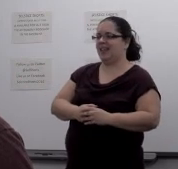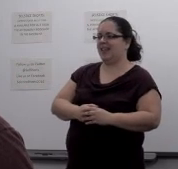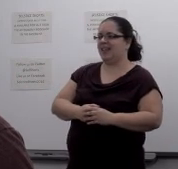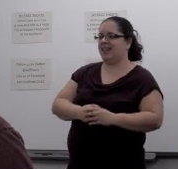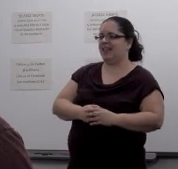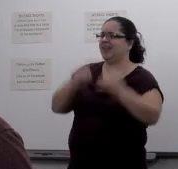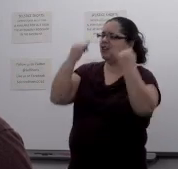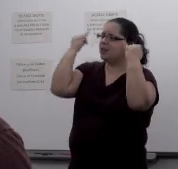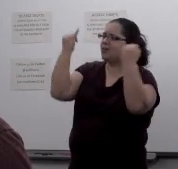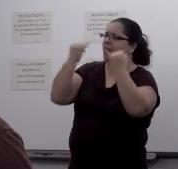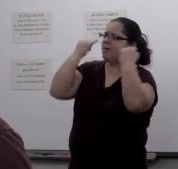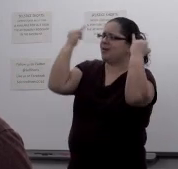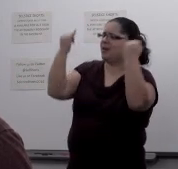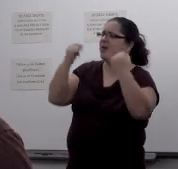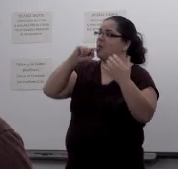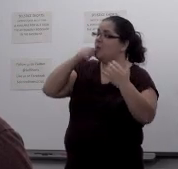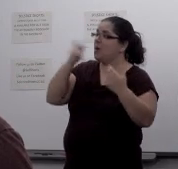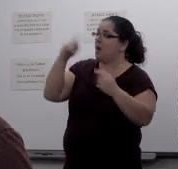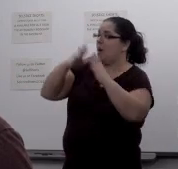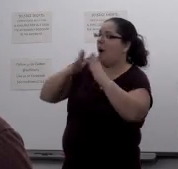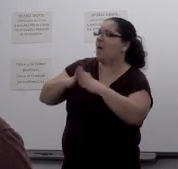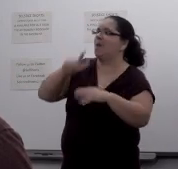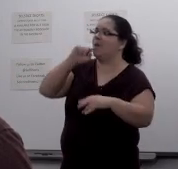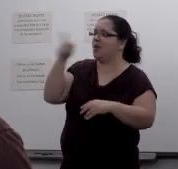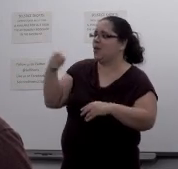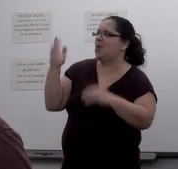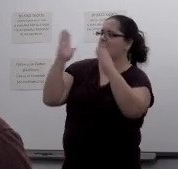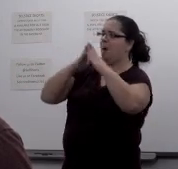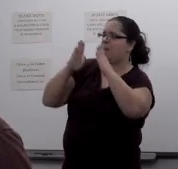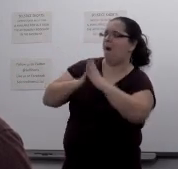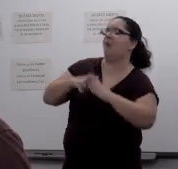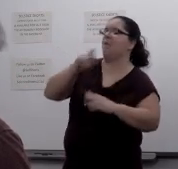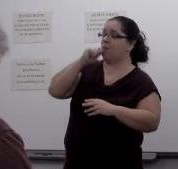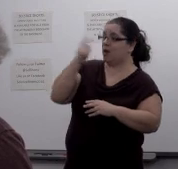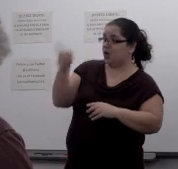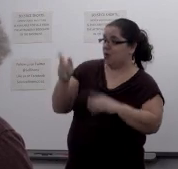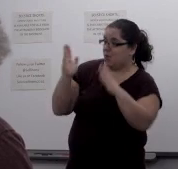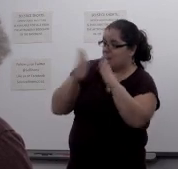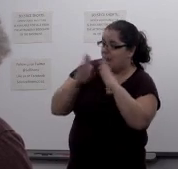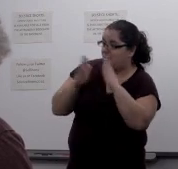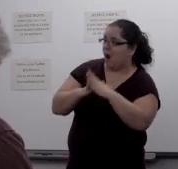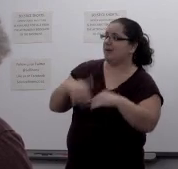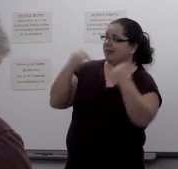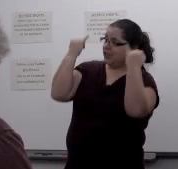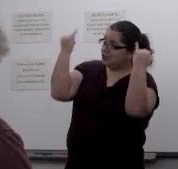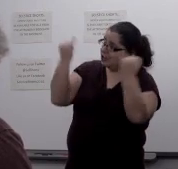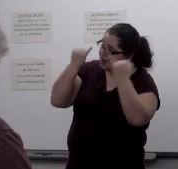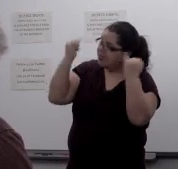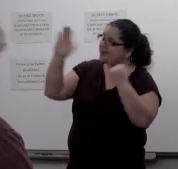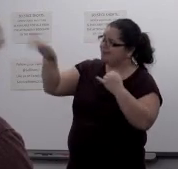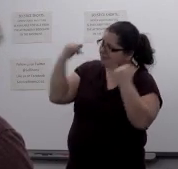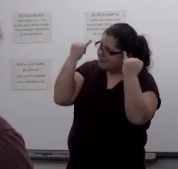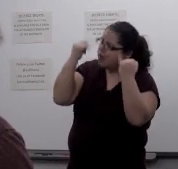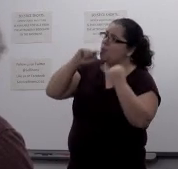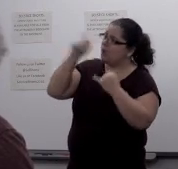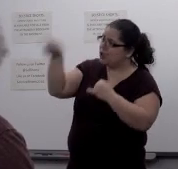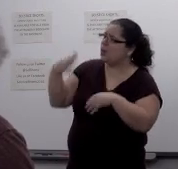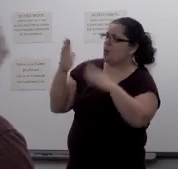Shepherd, oh shepherd, will you come home? Will you come home? Will you come home? Shepherd, oh shepherd, will you